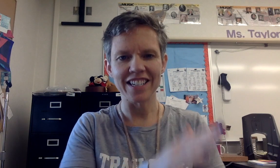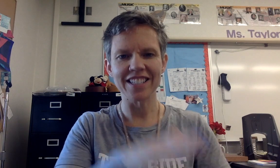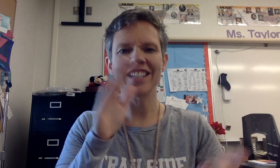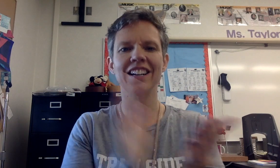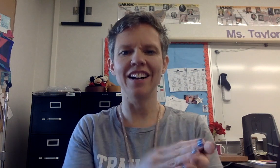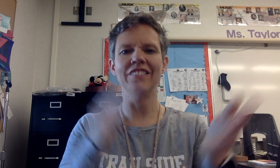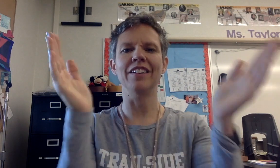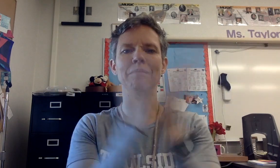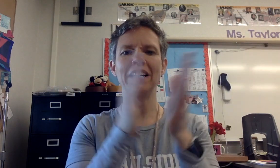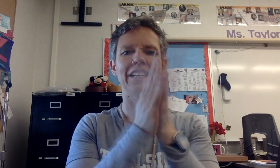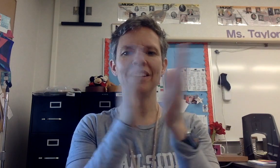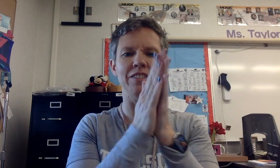of America.